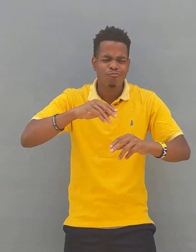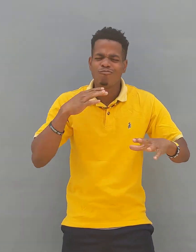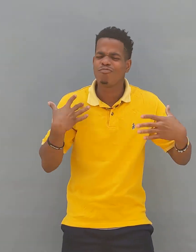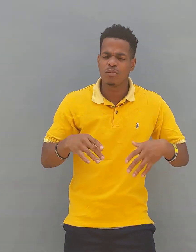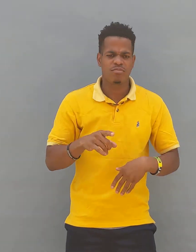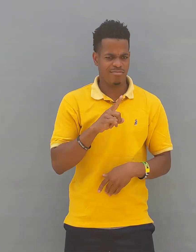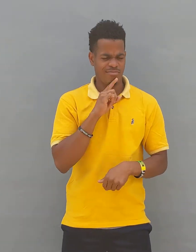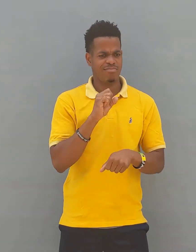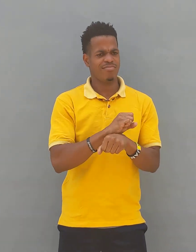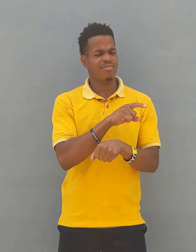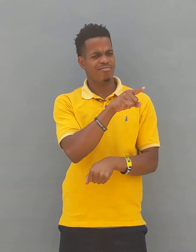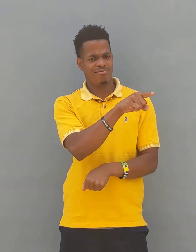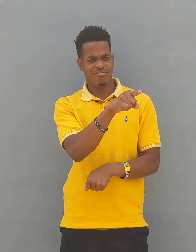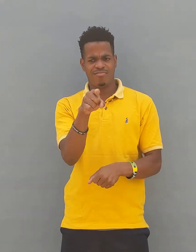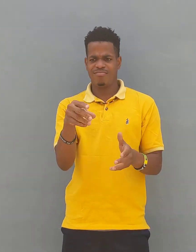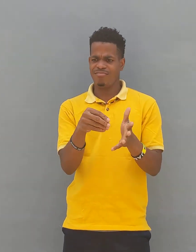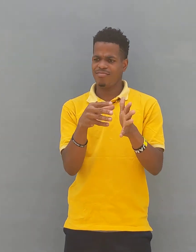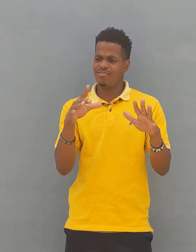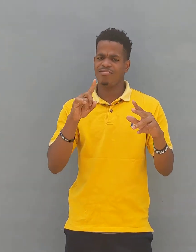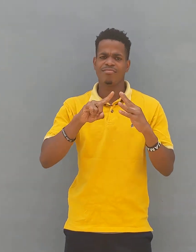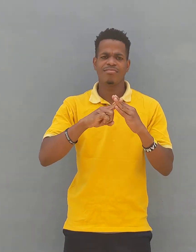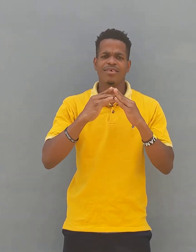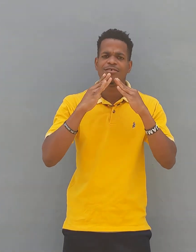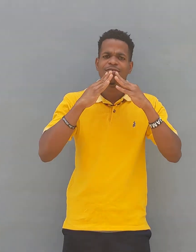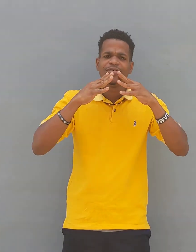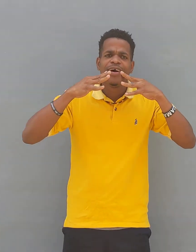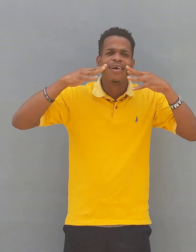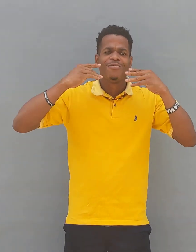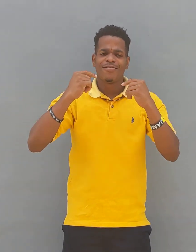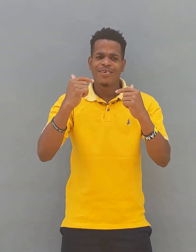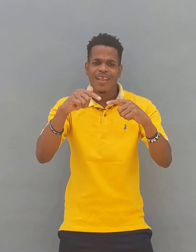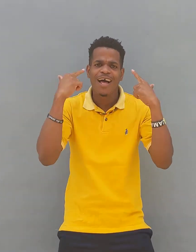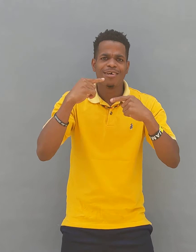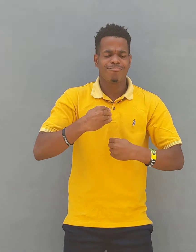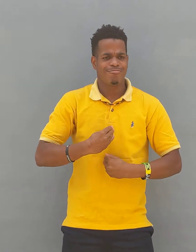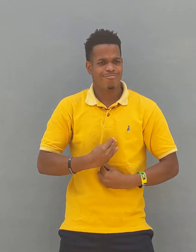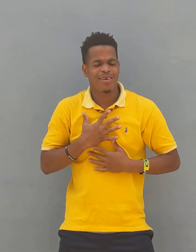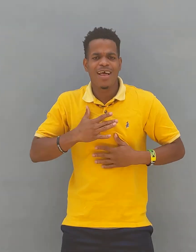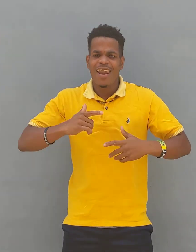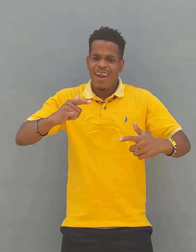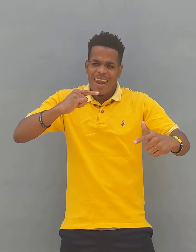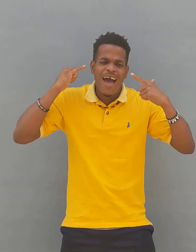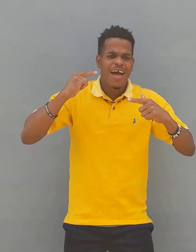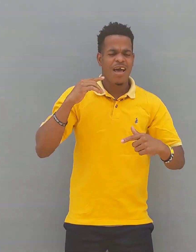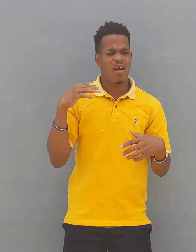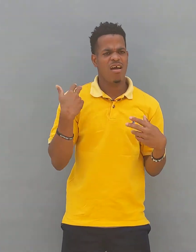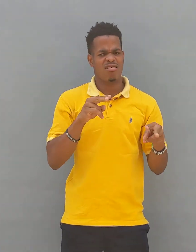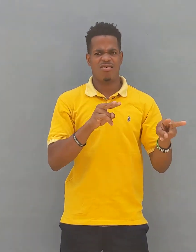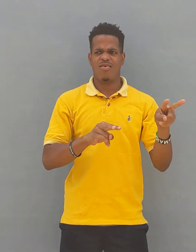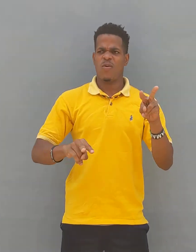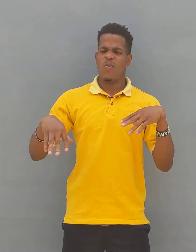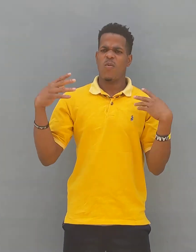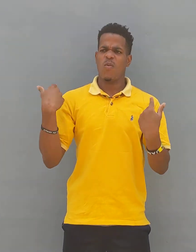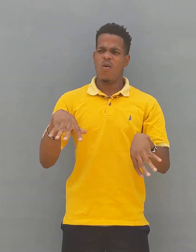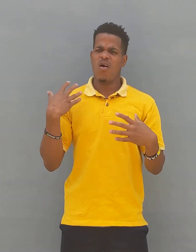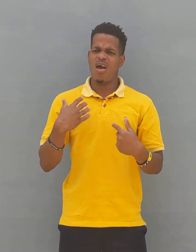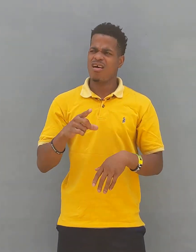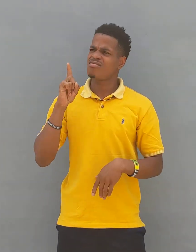we had a funny drama that we performed for them. And they just, you could see the smiles on their